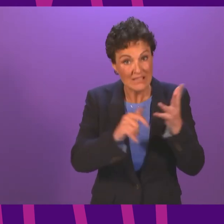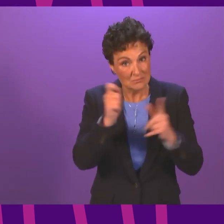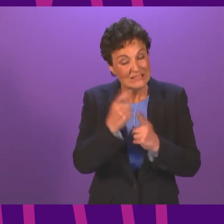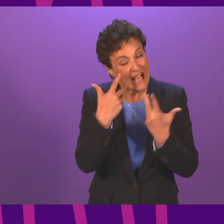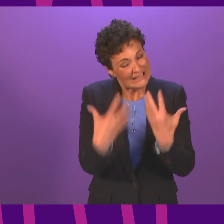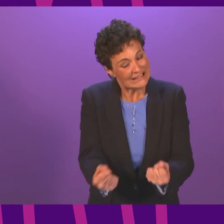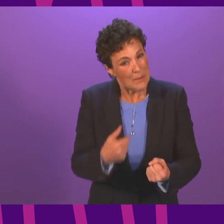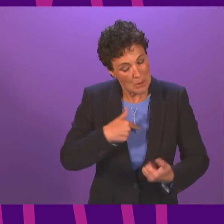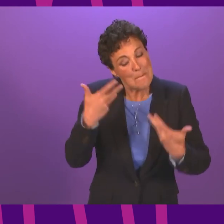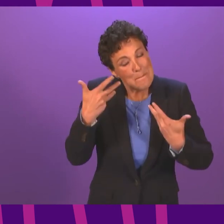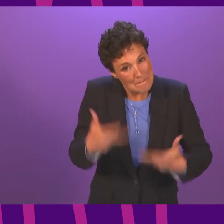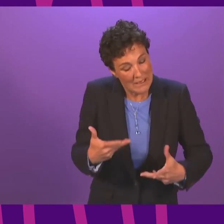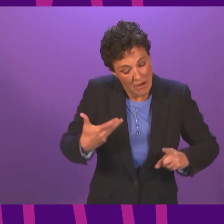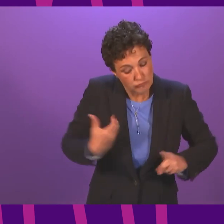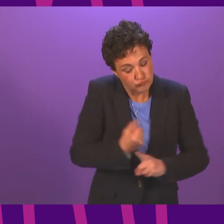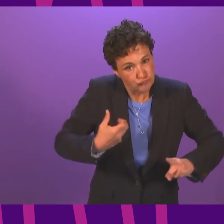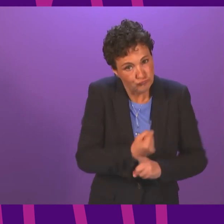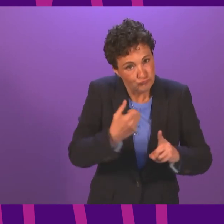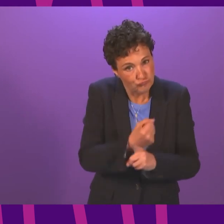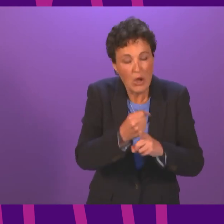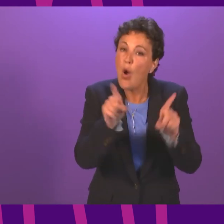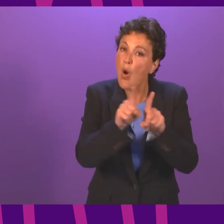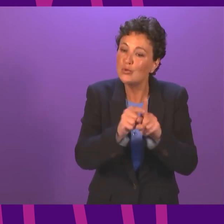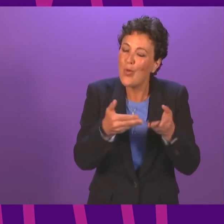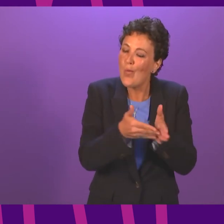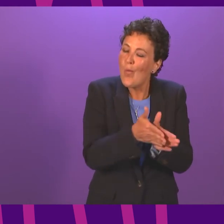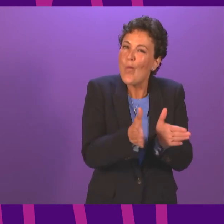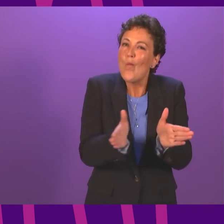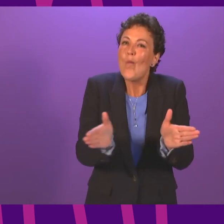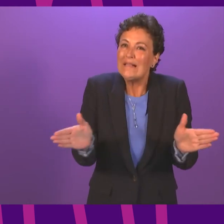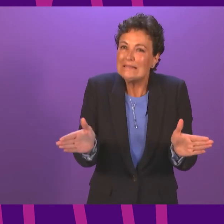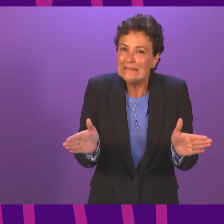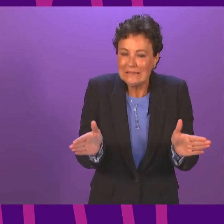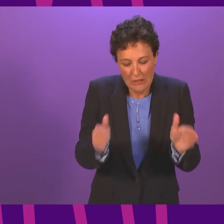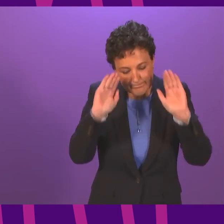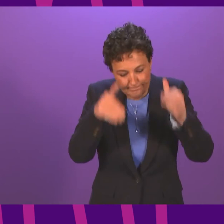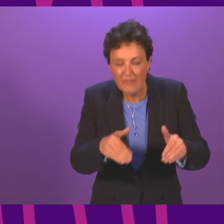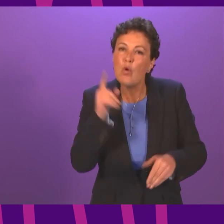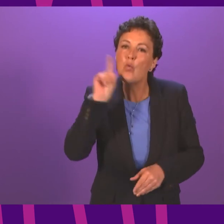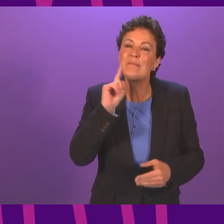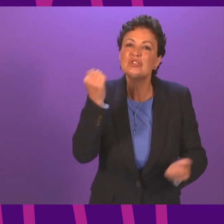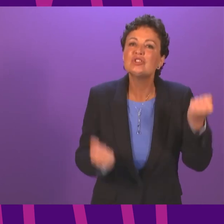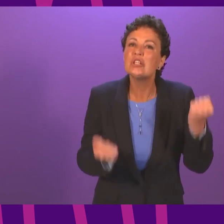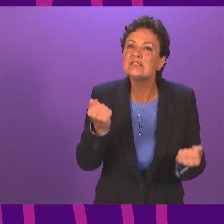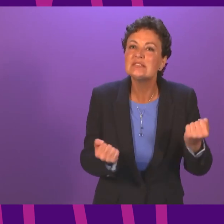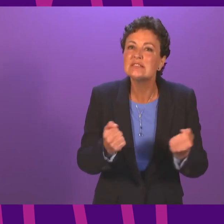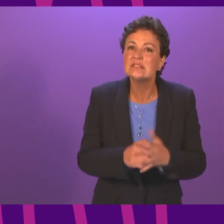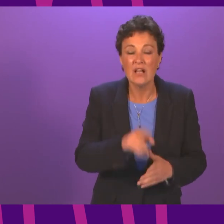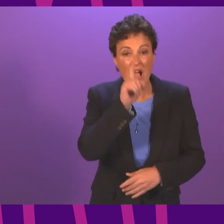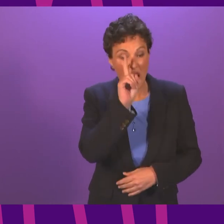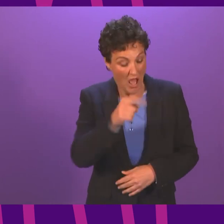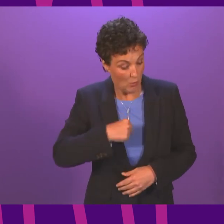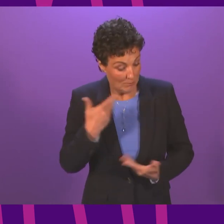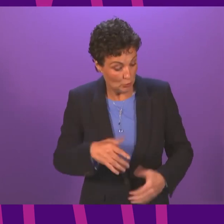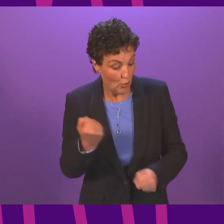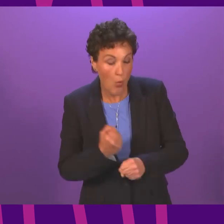progress in this issue and on the wider piece for women and justice for instance our work on the presumption against short sentences